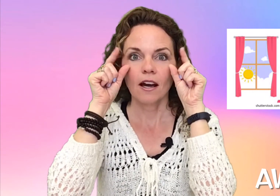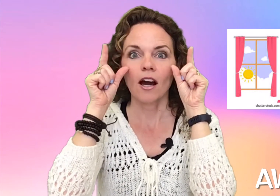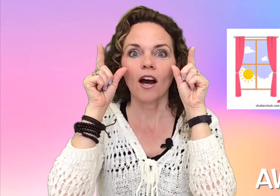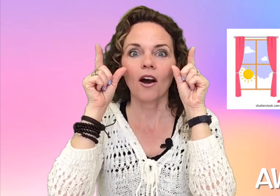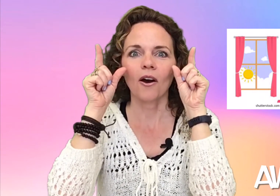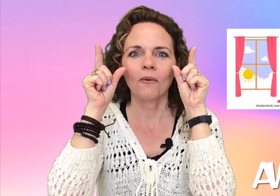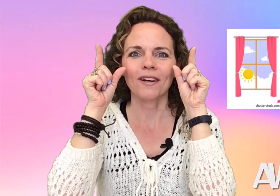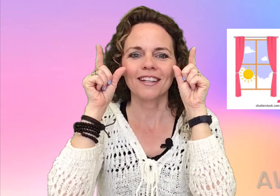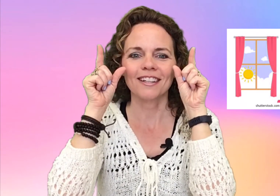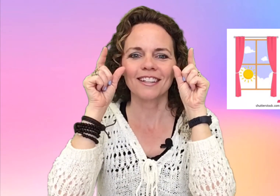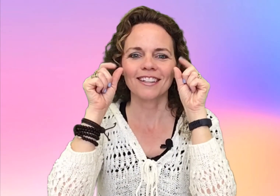Awake.